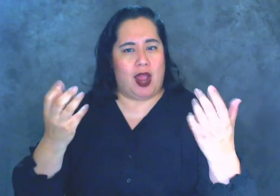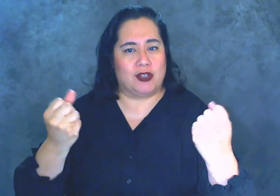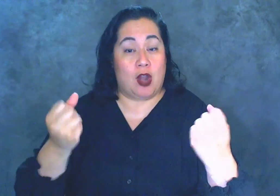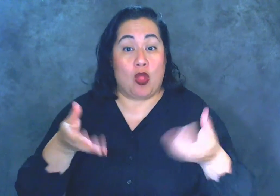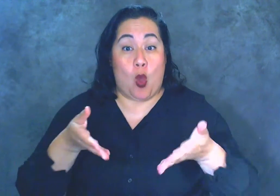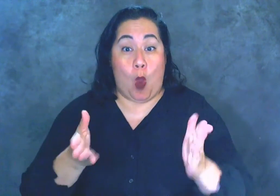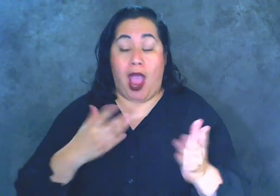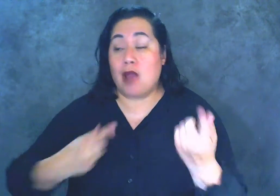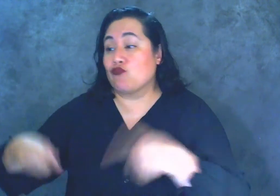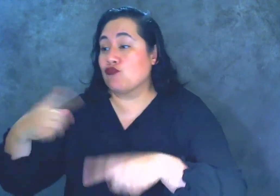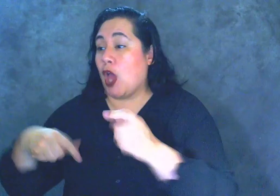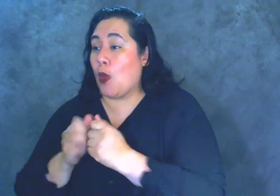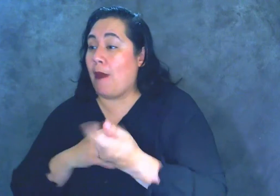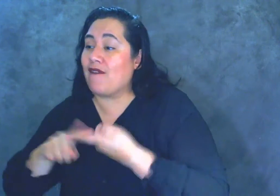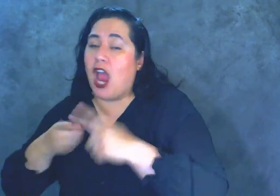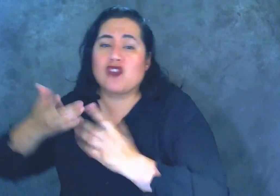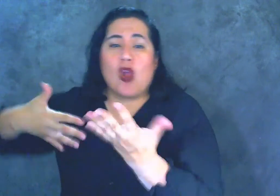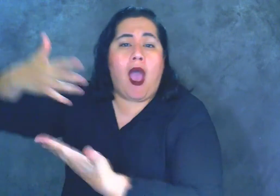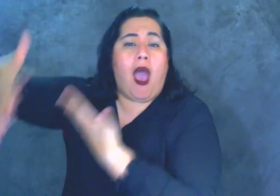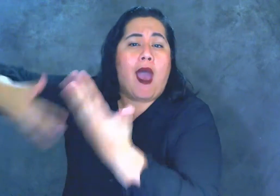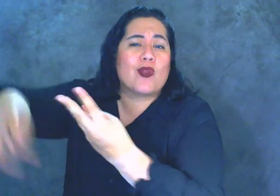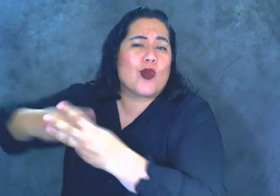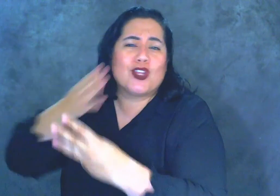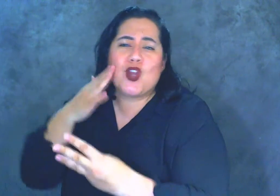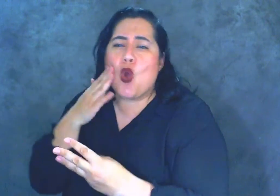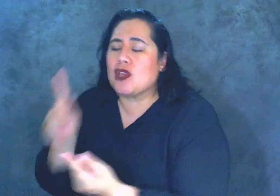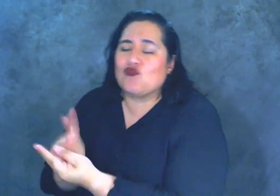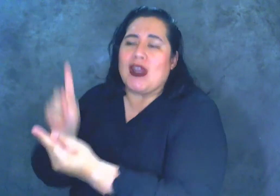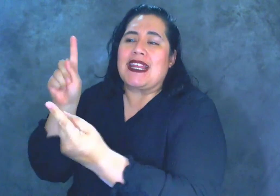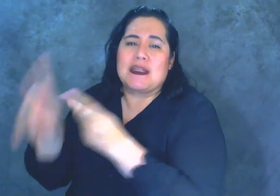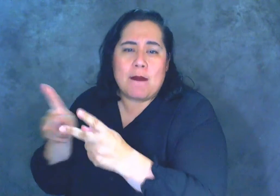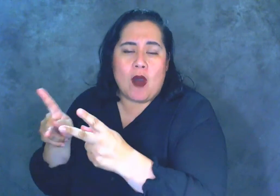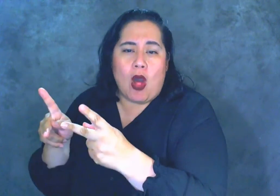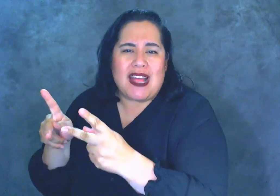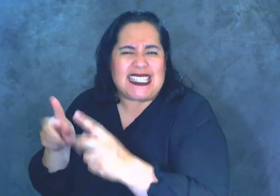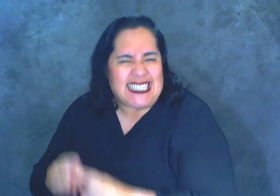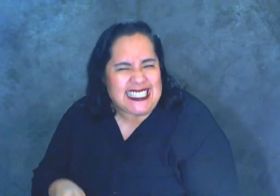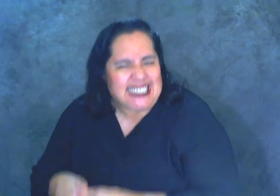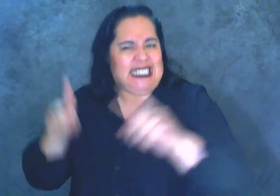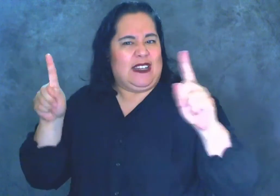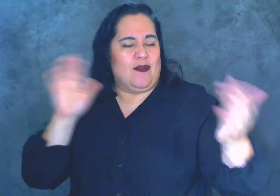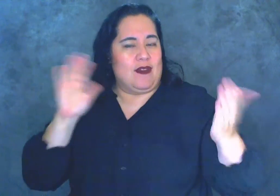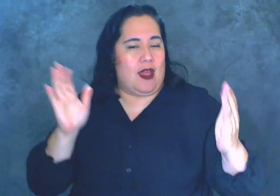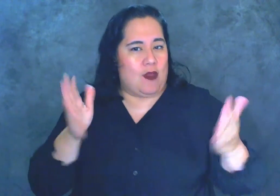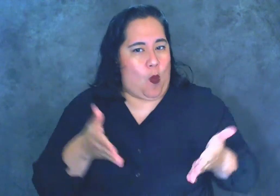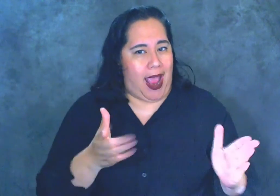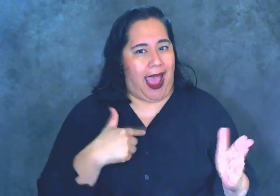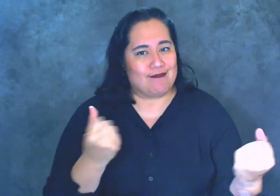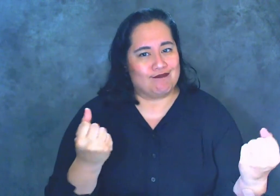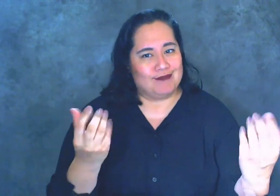or out in the world, you know, just running into people, is very different than the way the way I sign and express